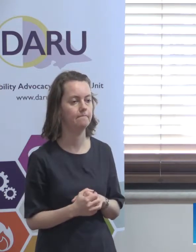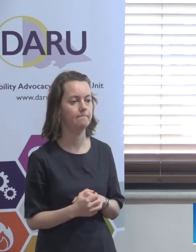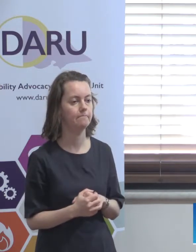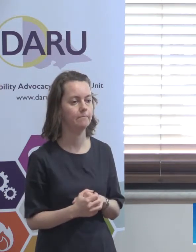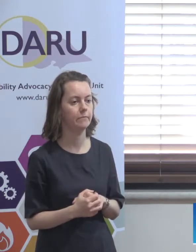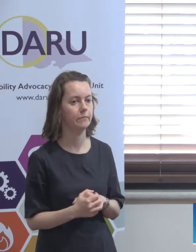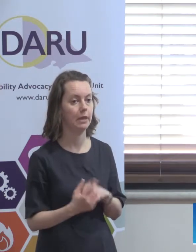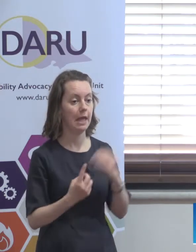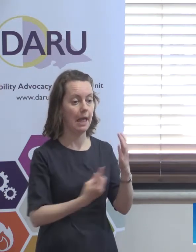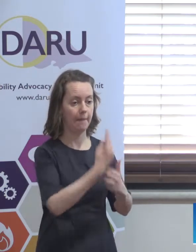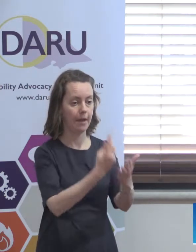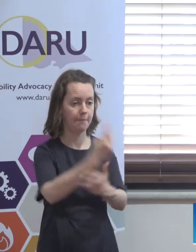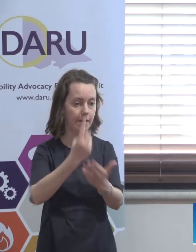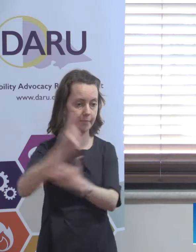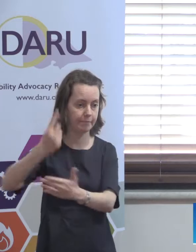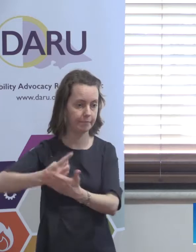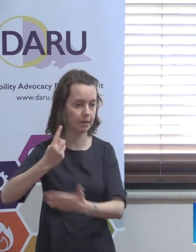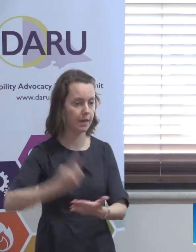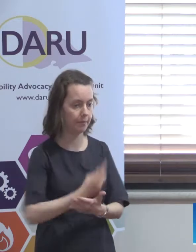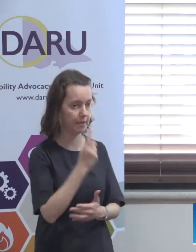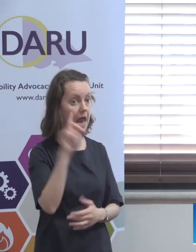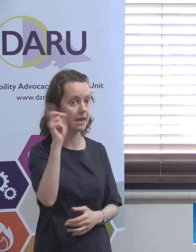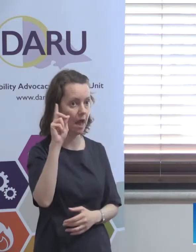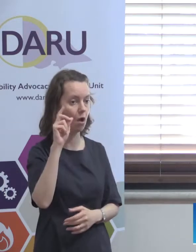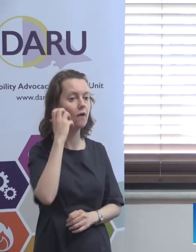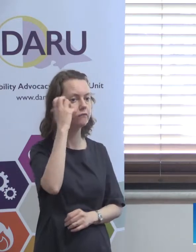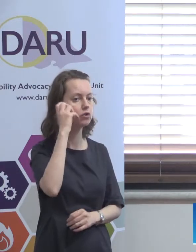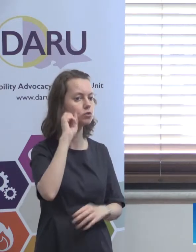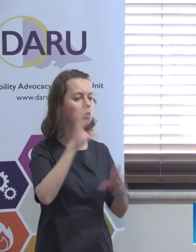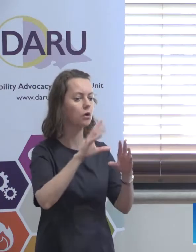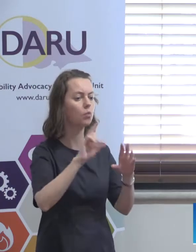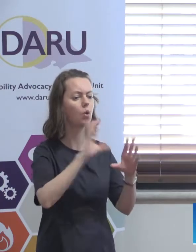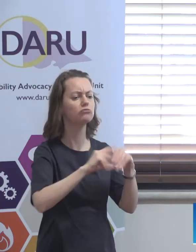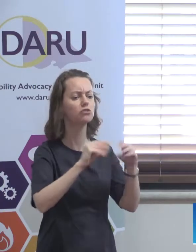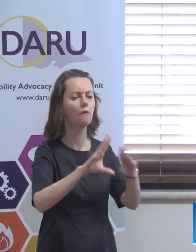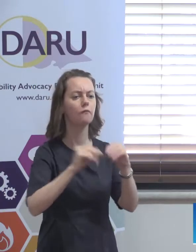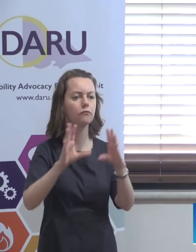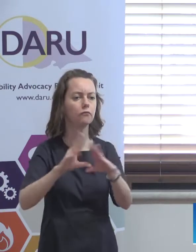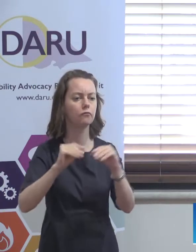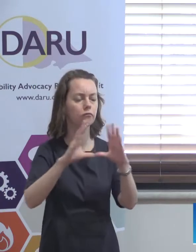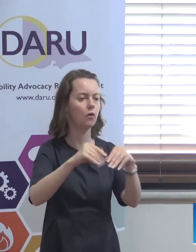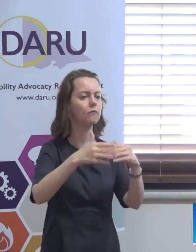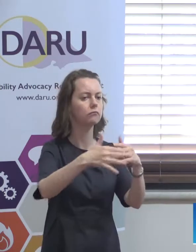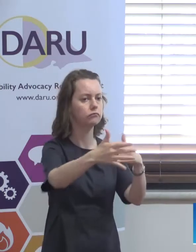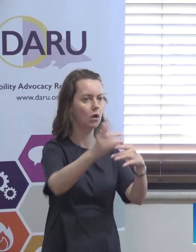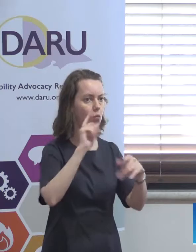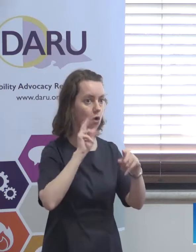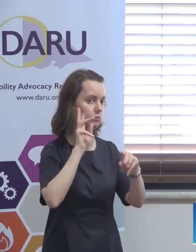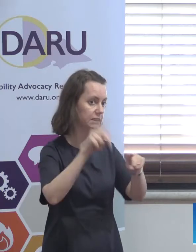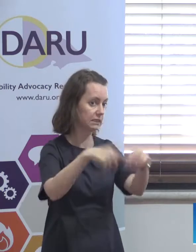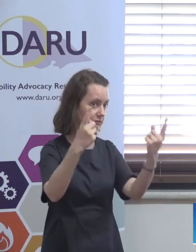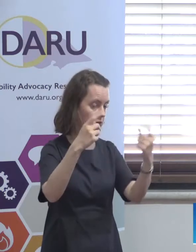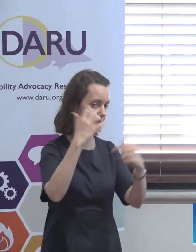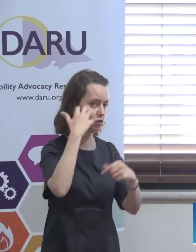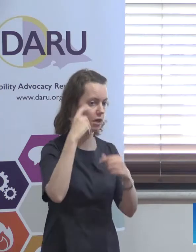of the things that are happening now will only ever happen now and once we're through them it'll be a bit different but we've